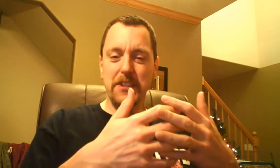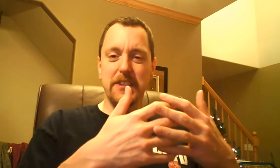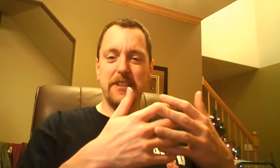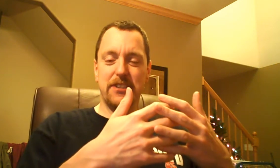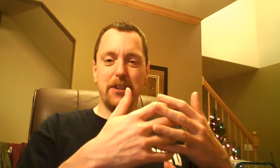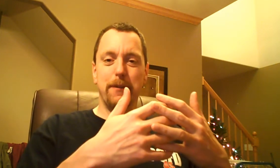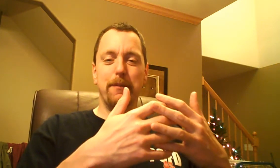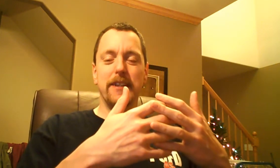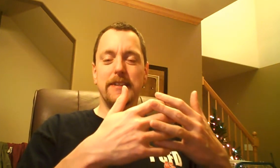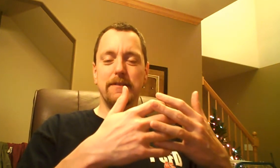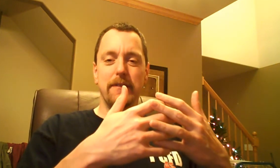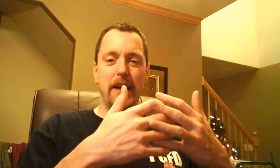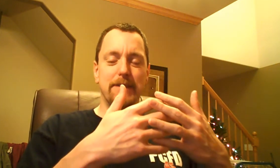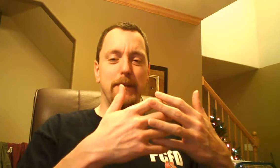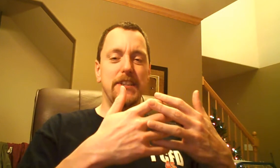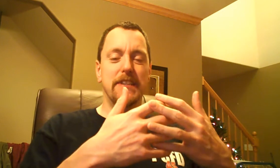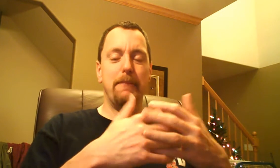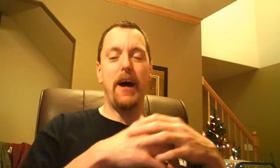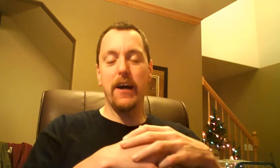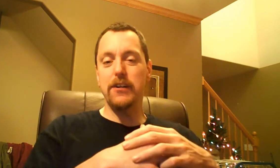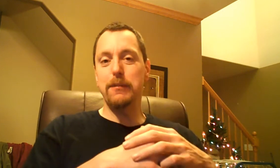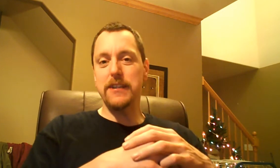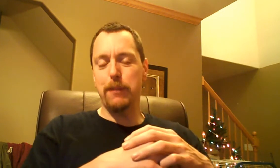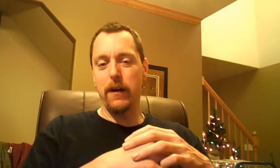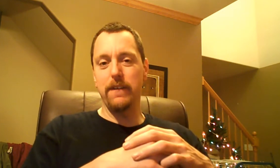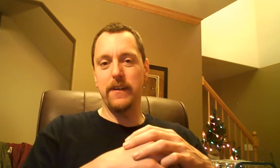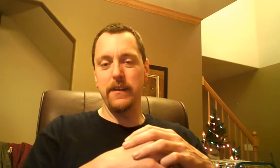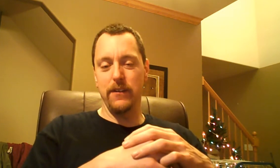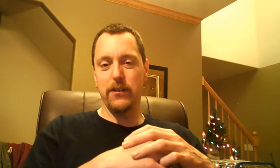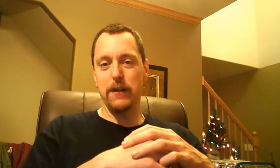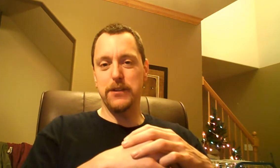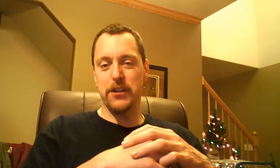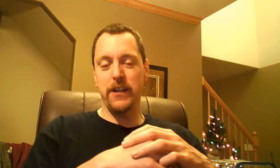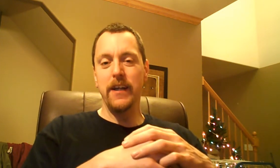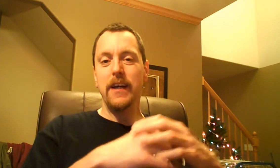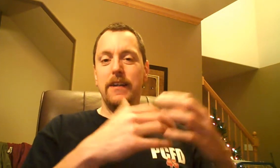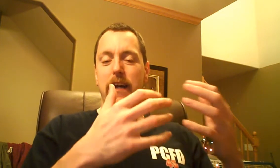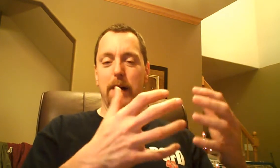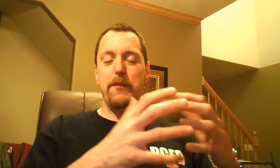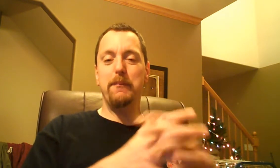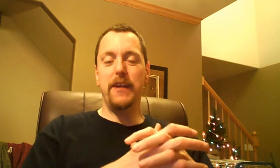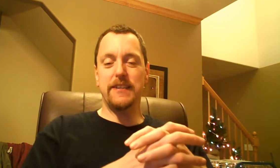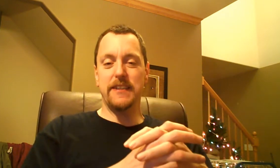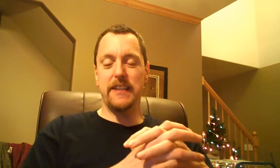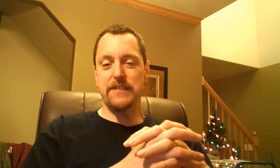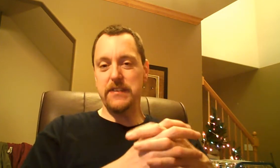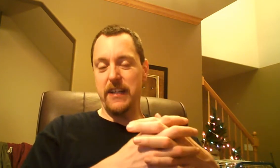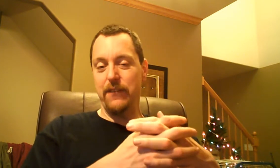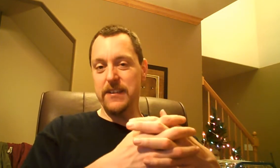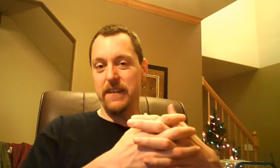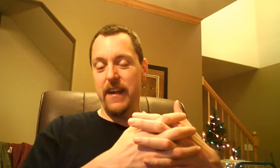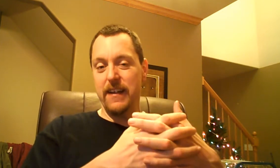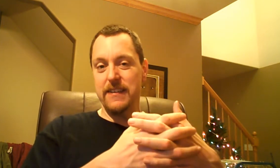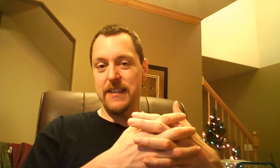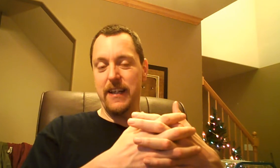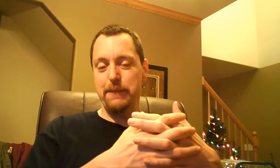questions concern me because as much as I'm honored to be as part of their low-carb journey to help them be as successful as I was on the Atkins diet,